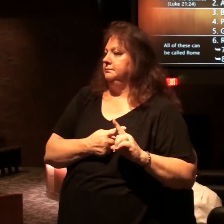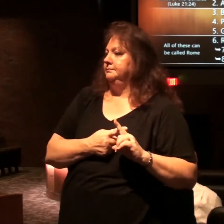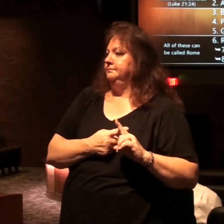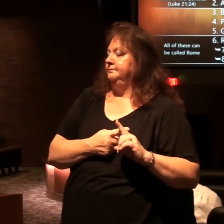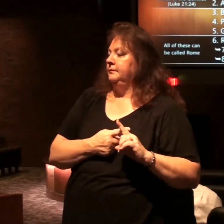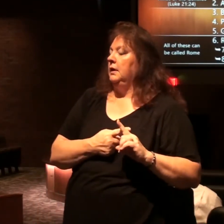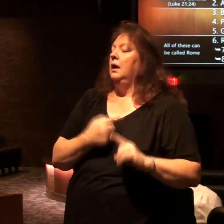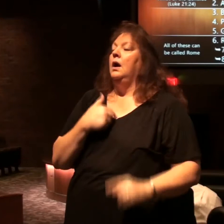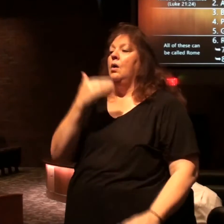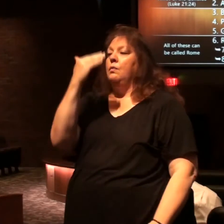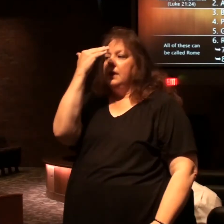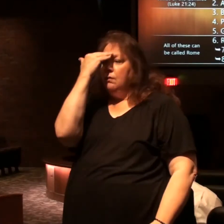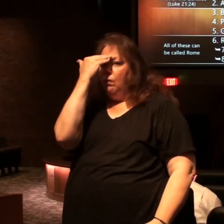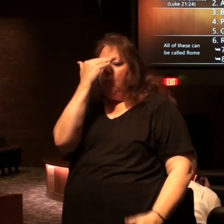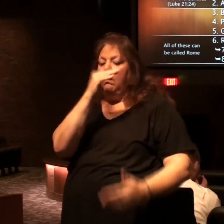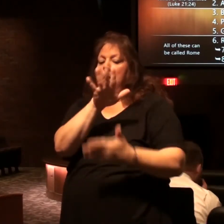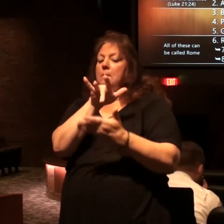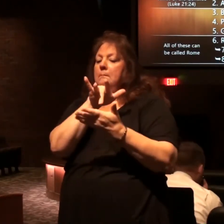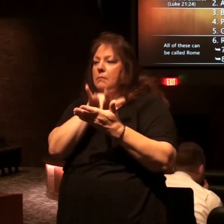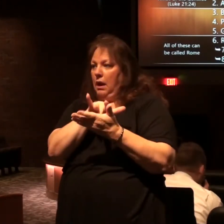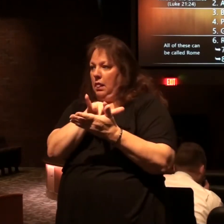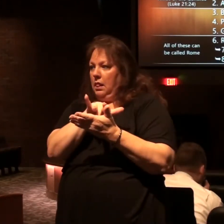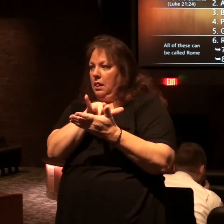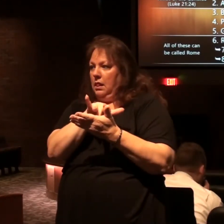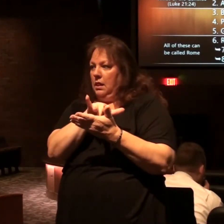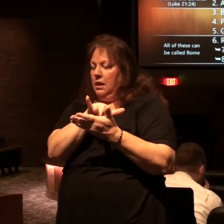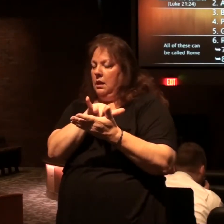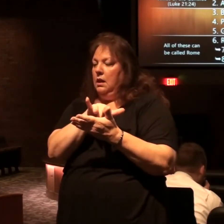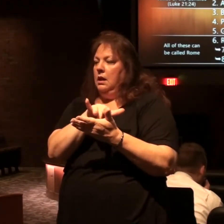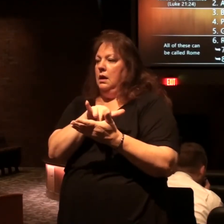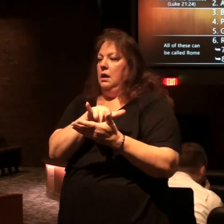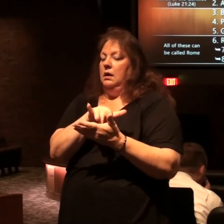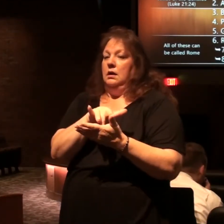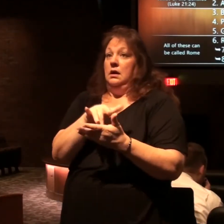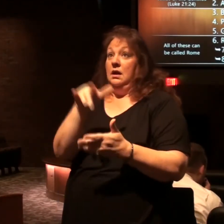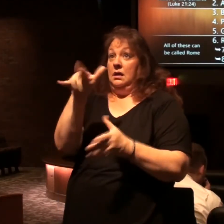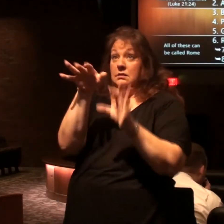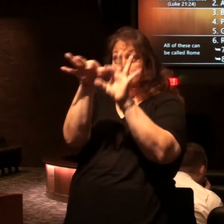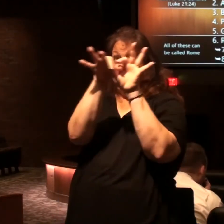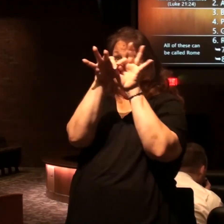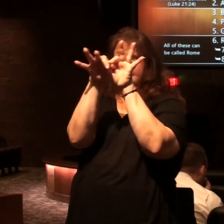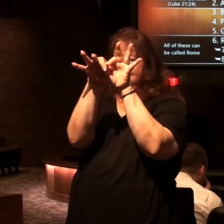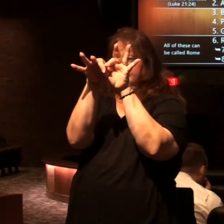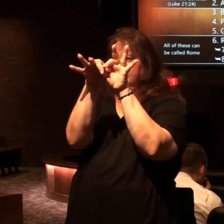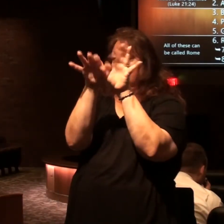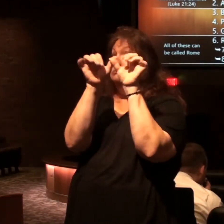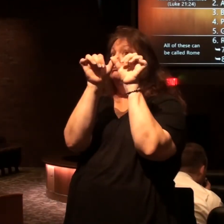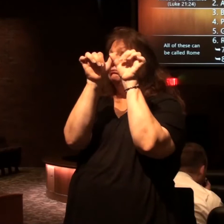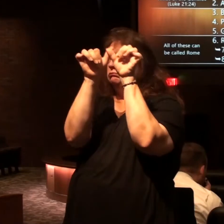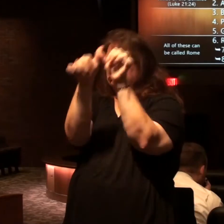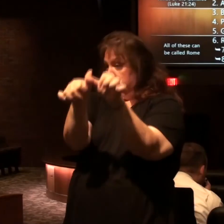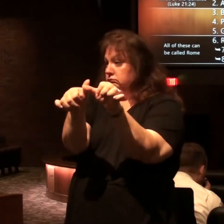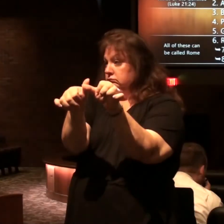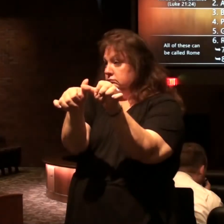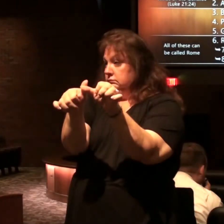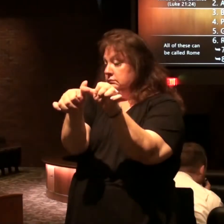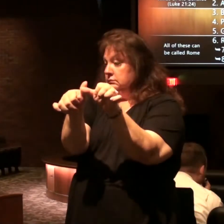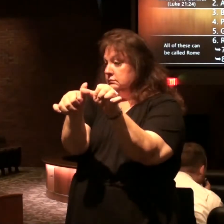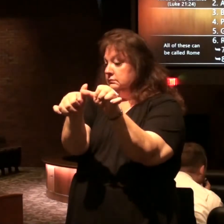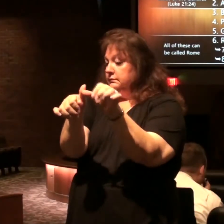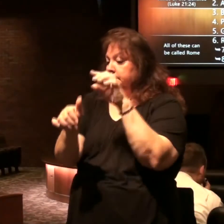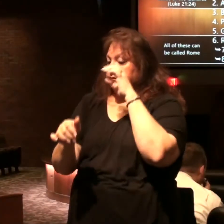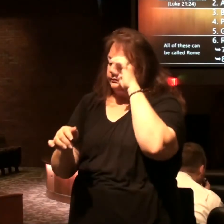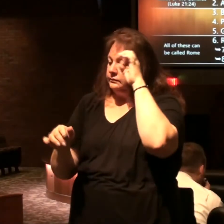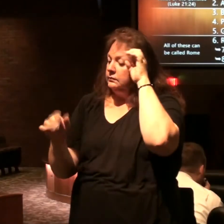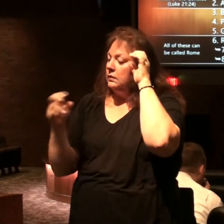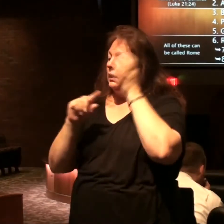so we know we're in the middle and the ten nation confederacy doesn't cease to exist look